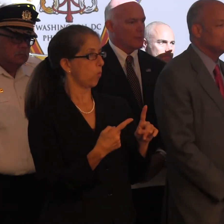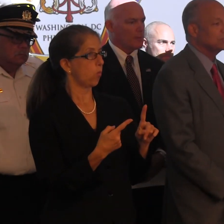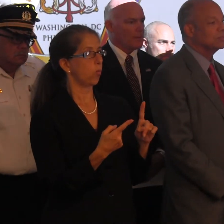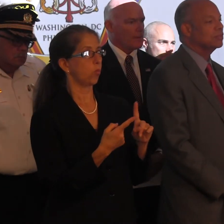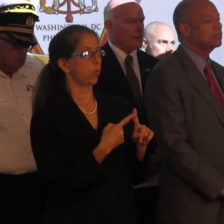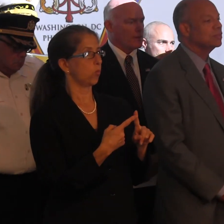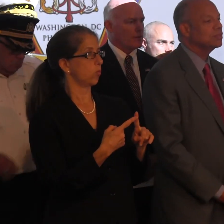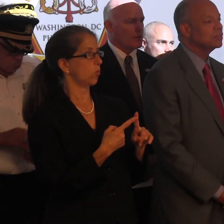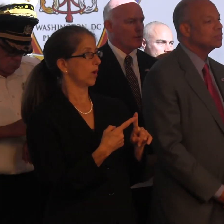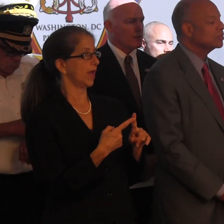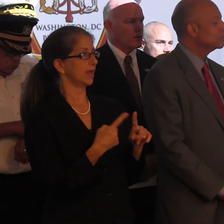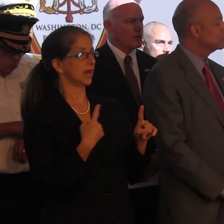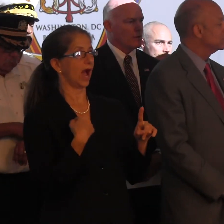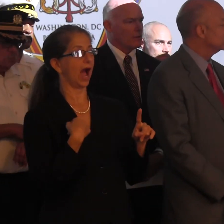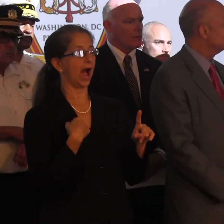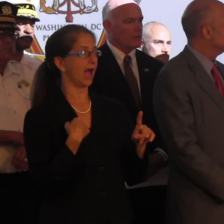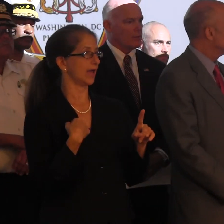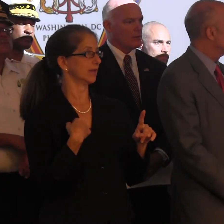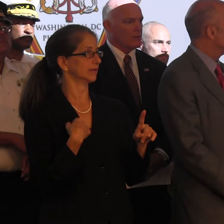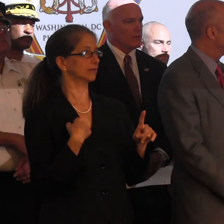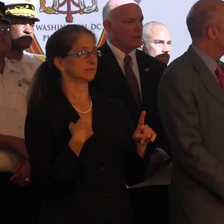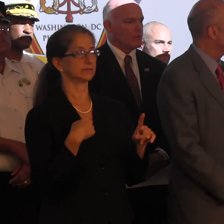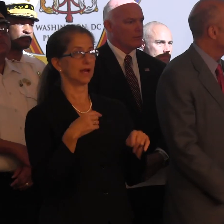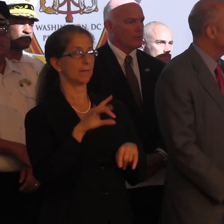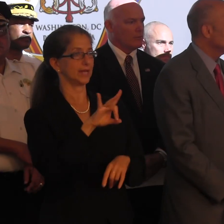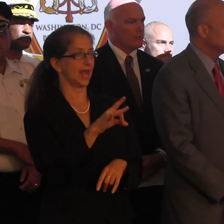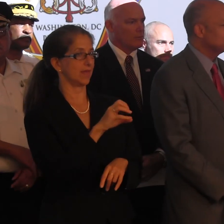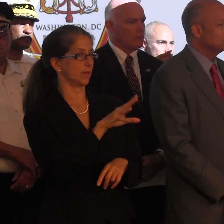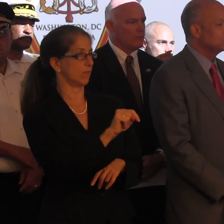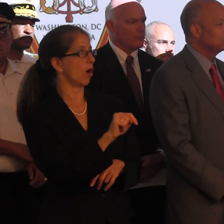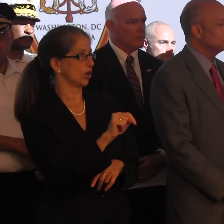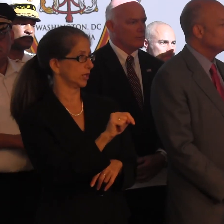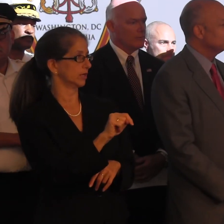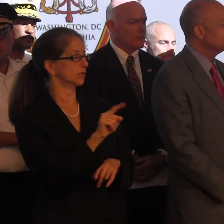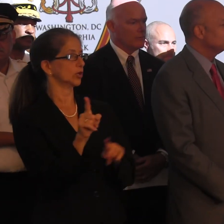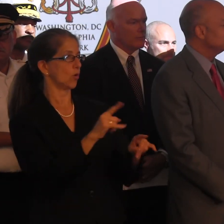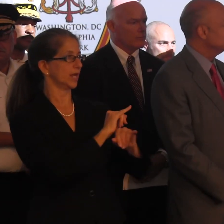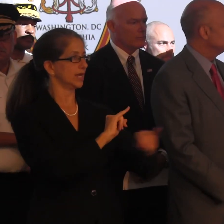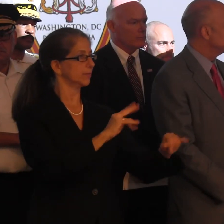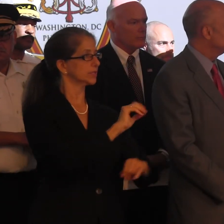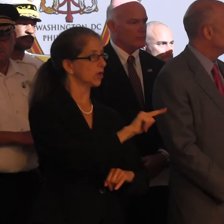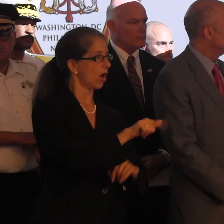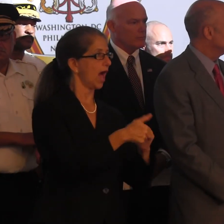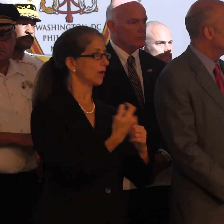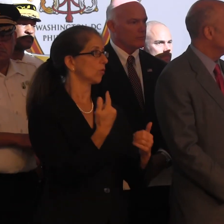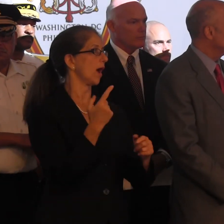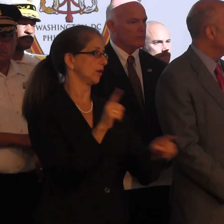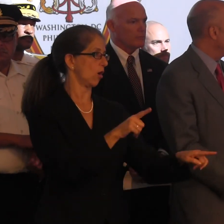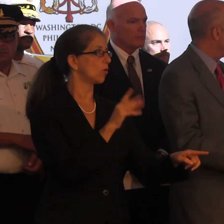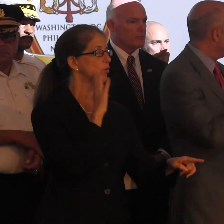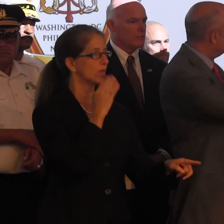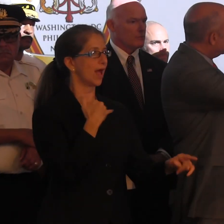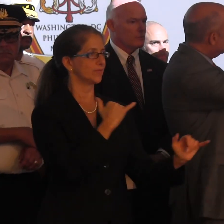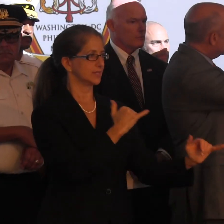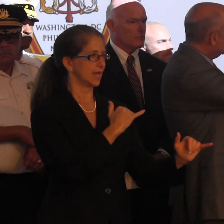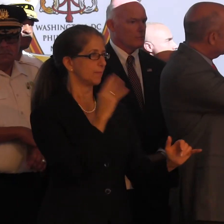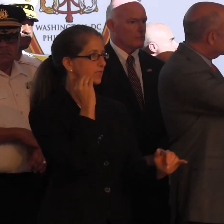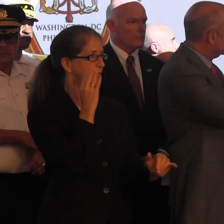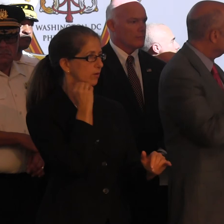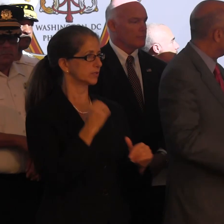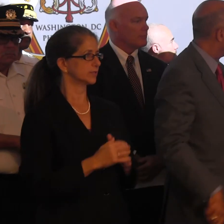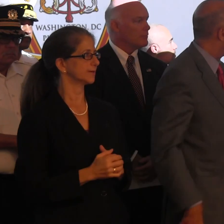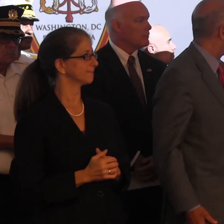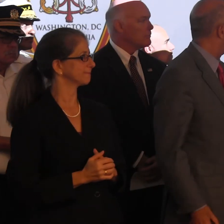out of 8th and Market to go to Independence Hall? Which way do I go? What's going on? And you'll have the same experience. The map is probably